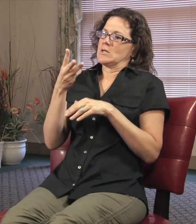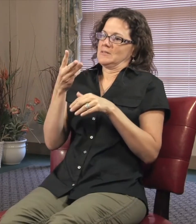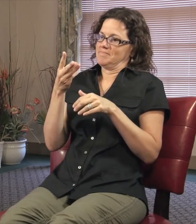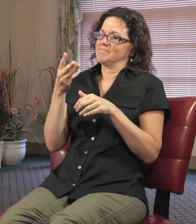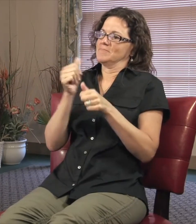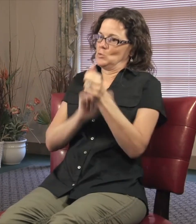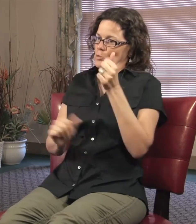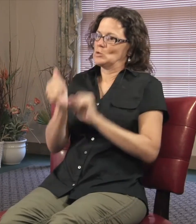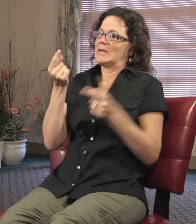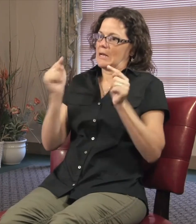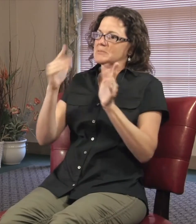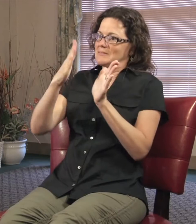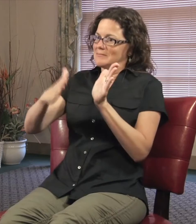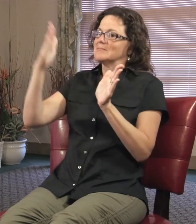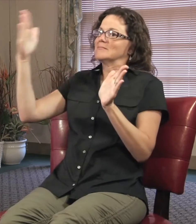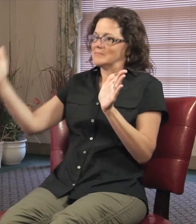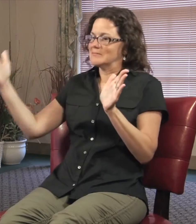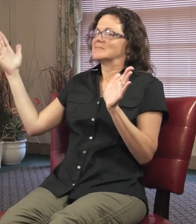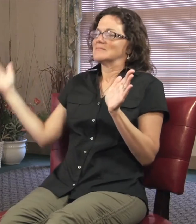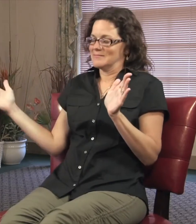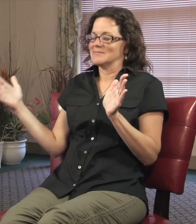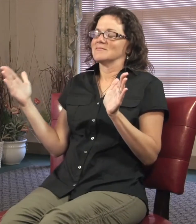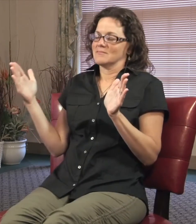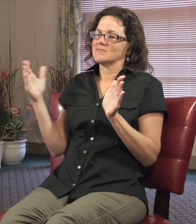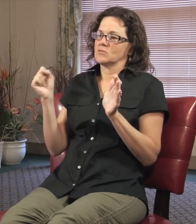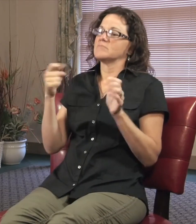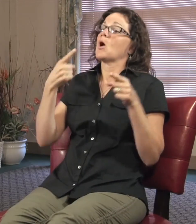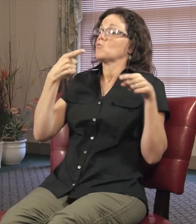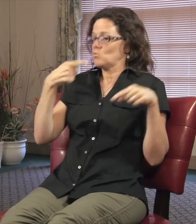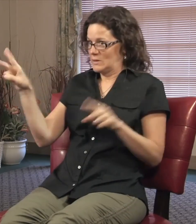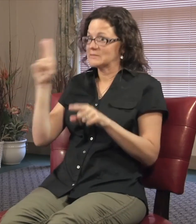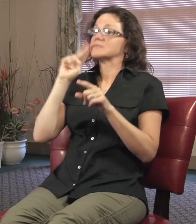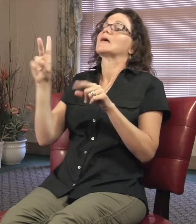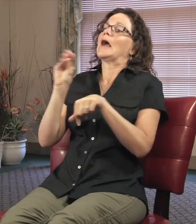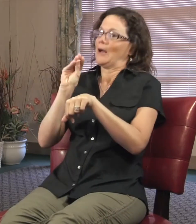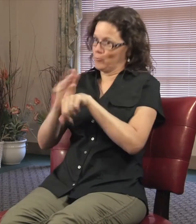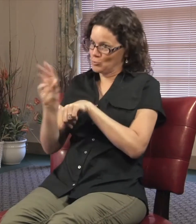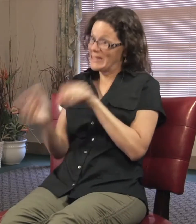And I'd had several suicide attempts in the meantime. So I went to yet another counselor for my fourth try.